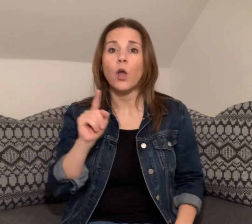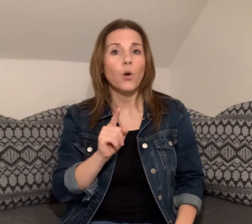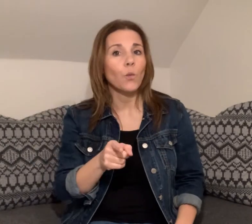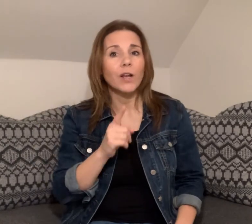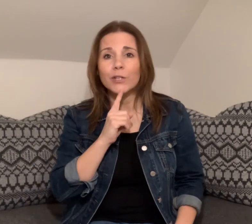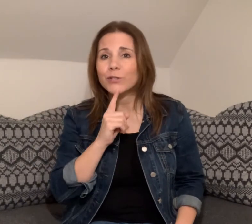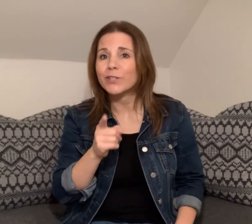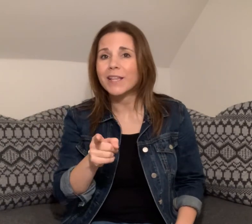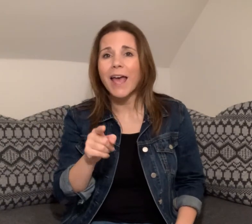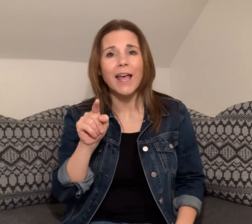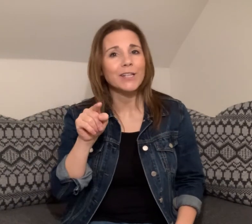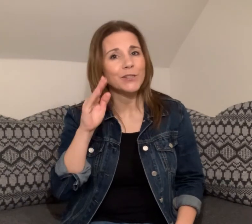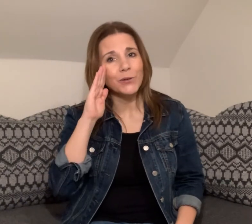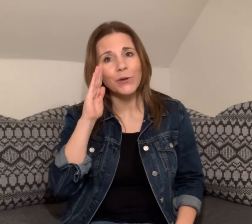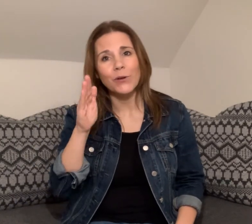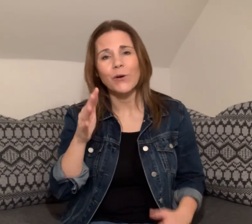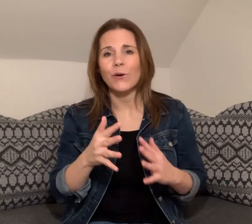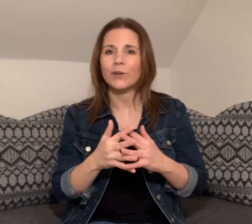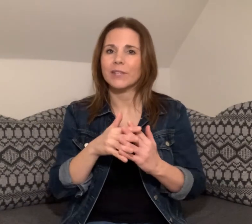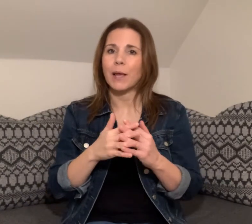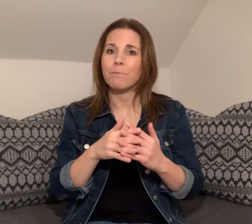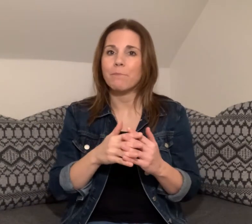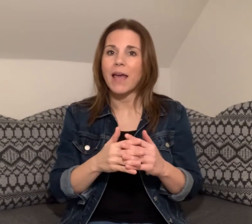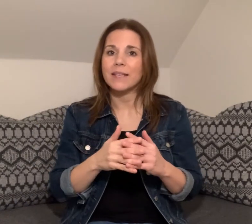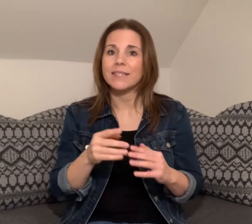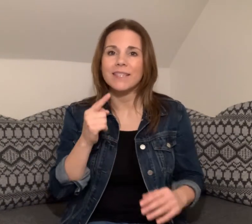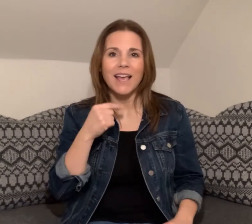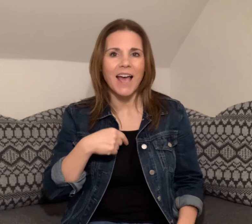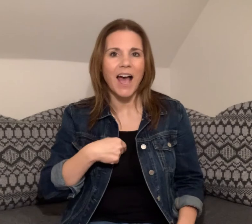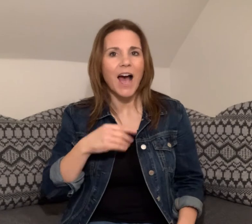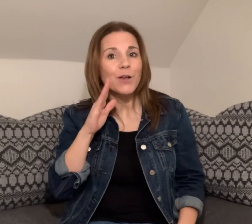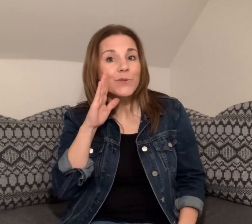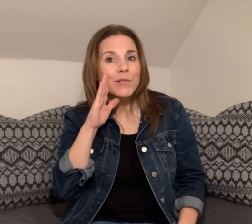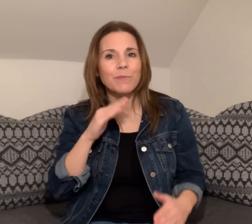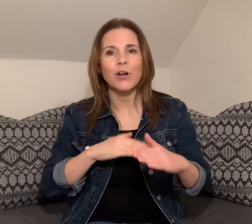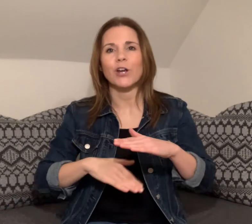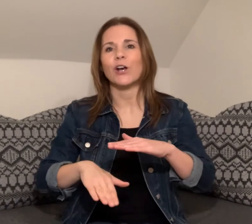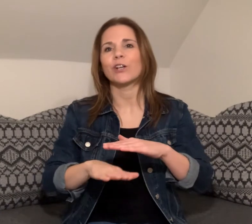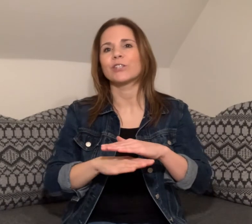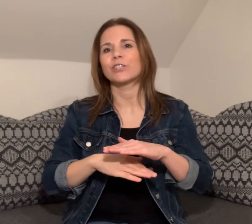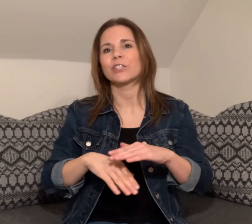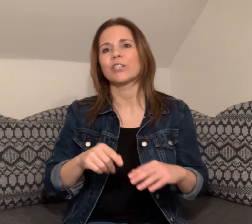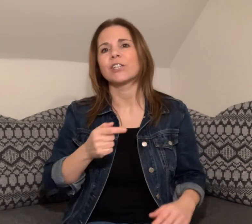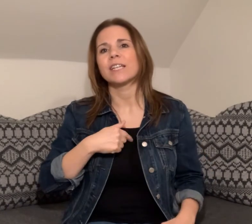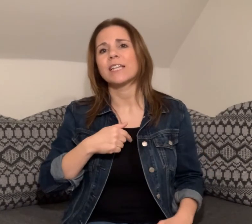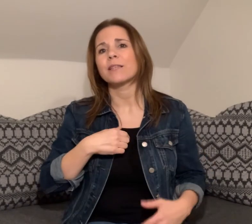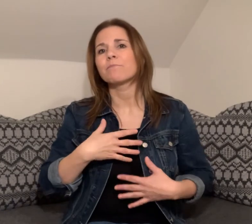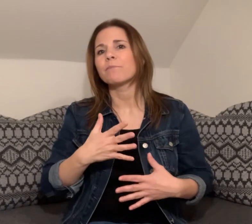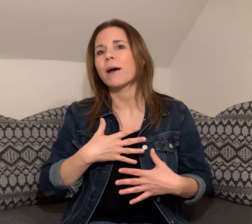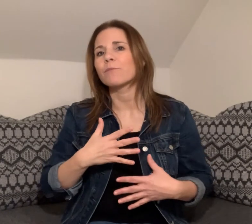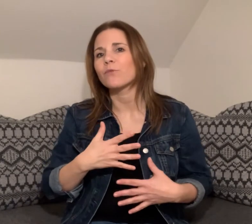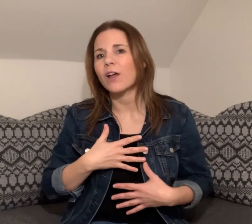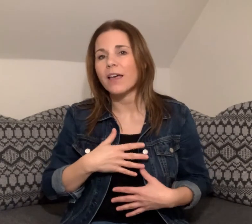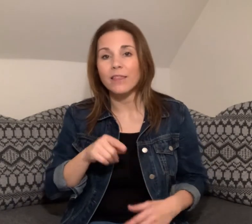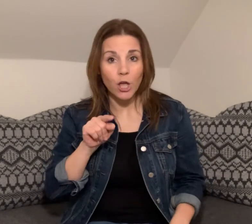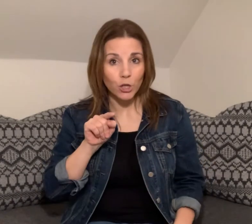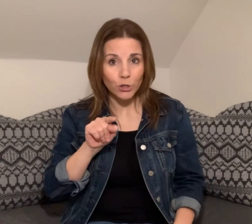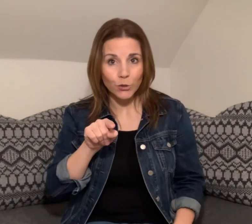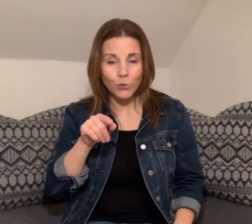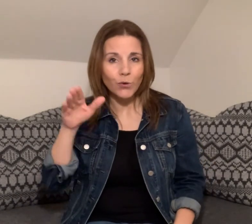When you said you looked a mess I whispered underneath my breath But you